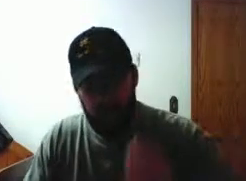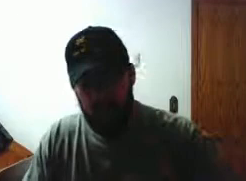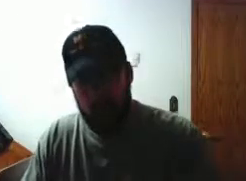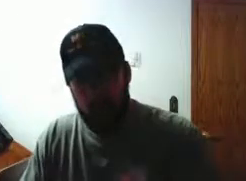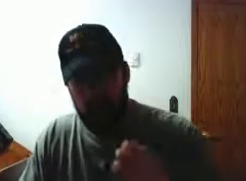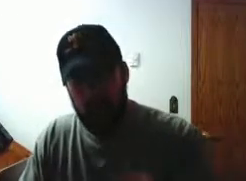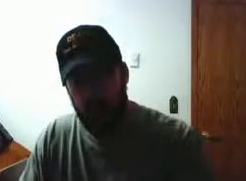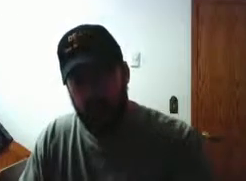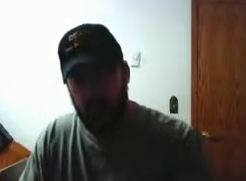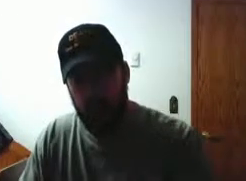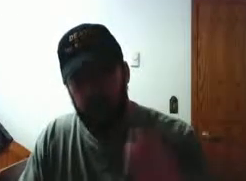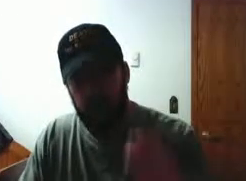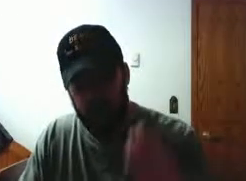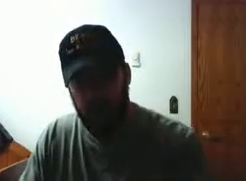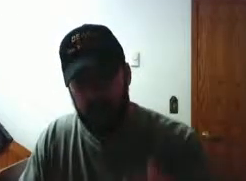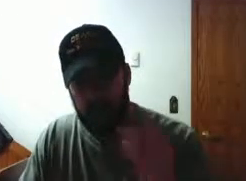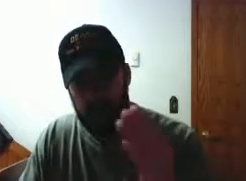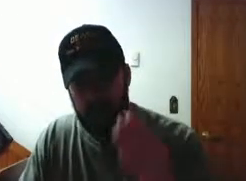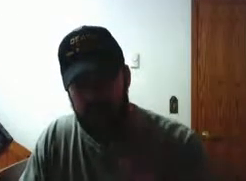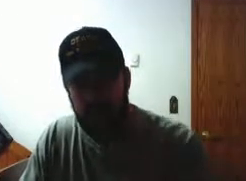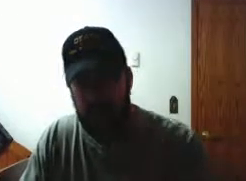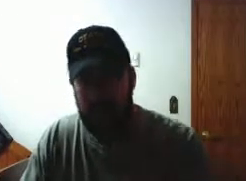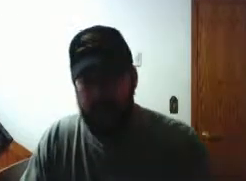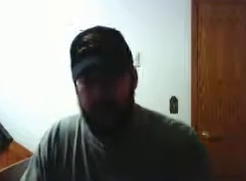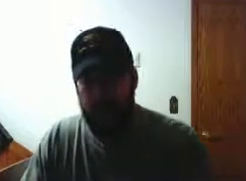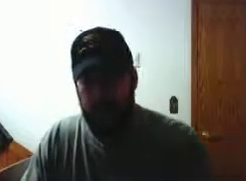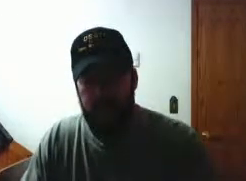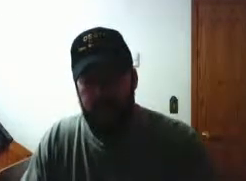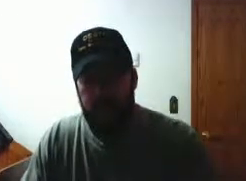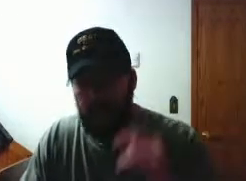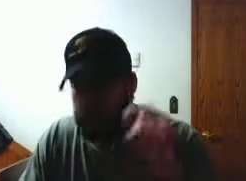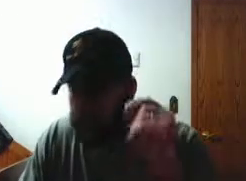information truth is is key it is key